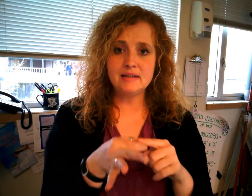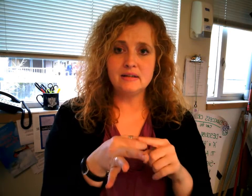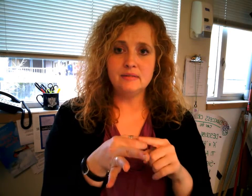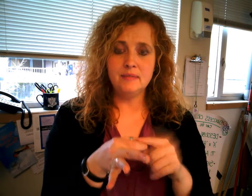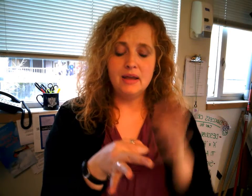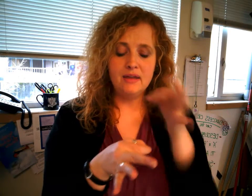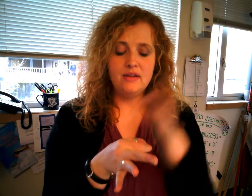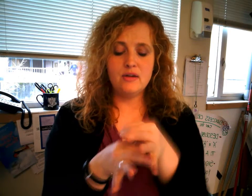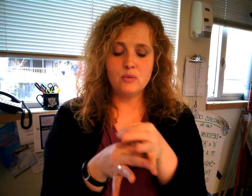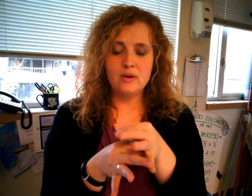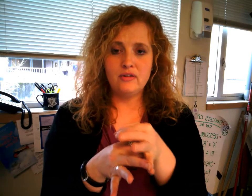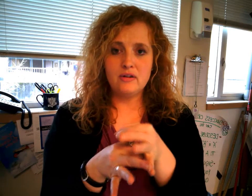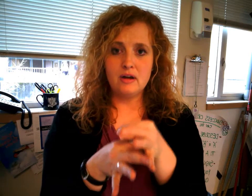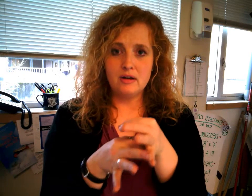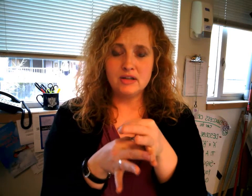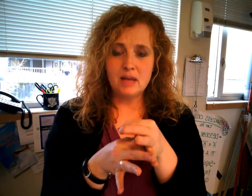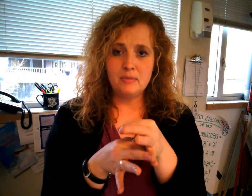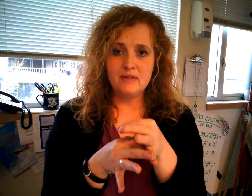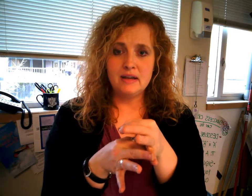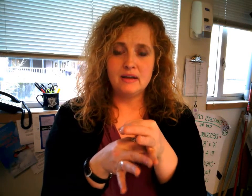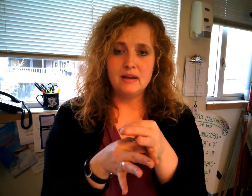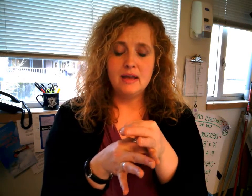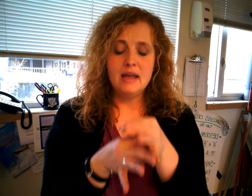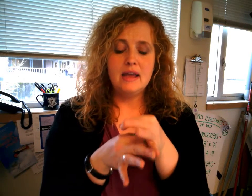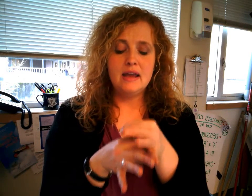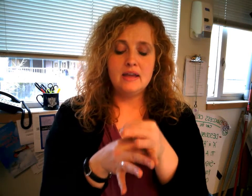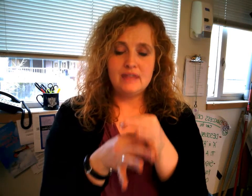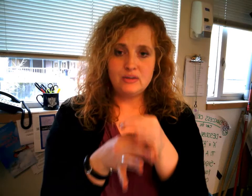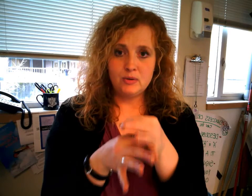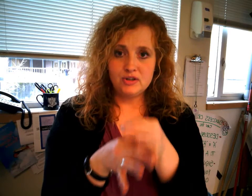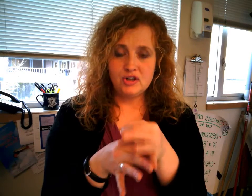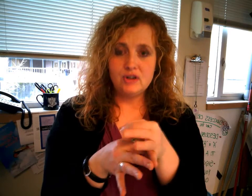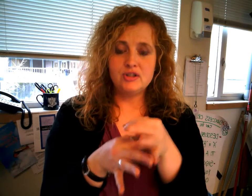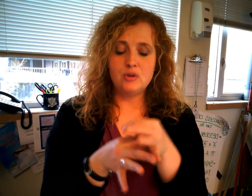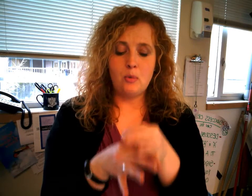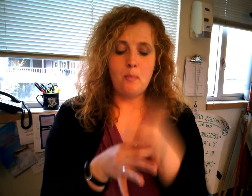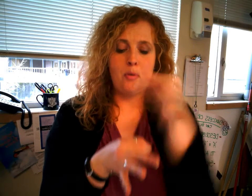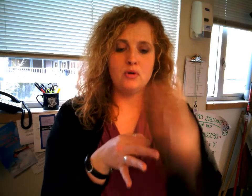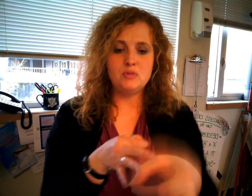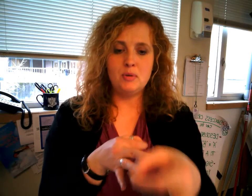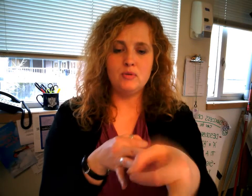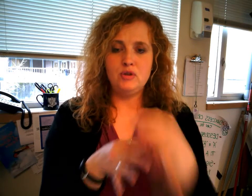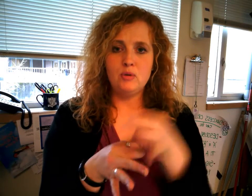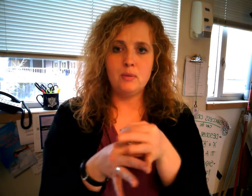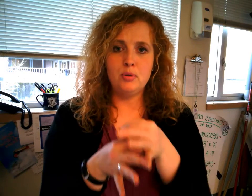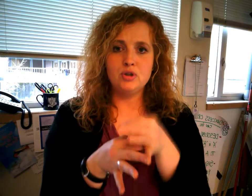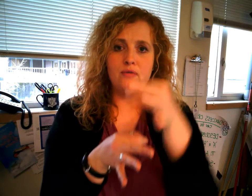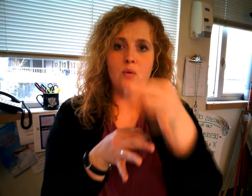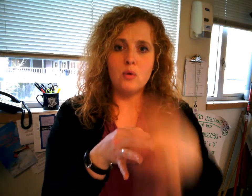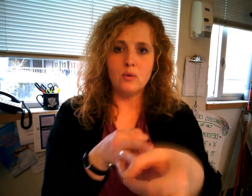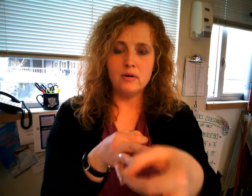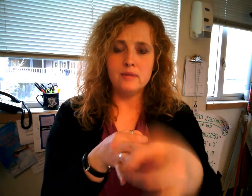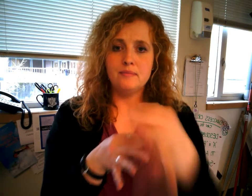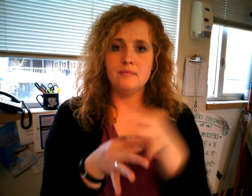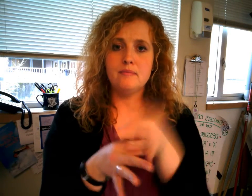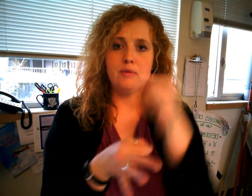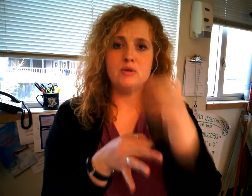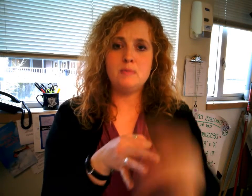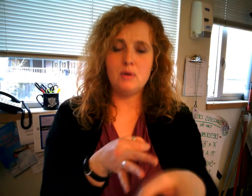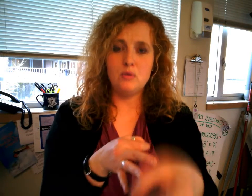the other one is on top of it if that's where it starts so postpone you want to push it forward postpone